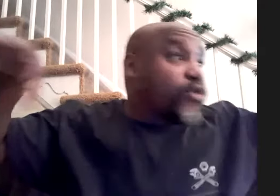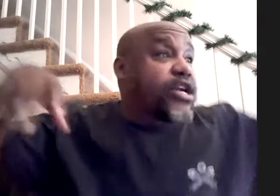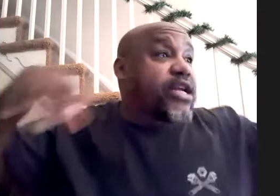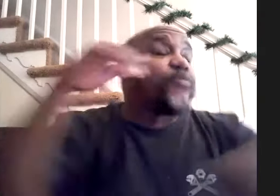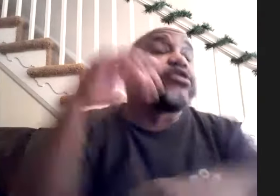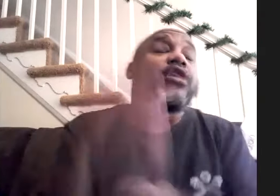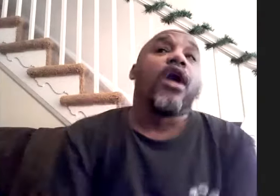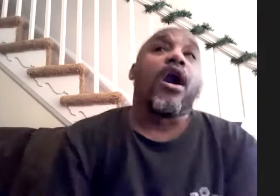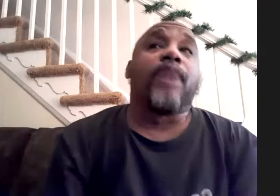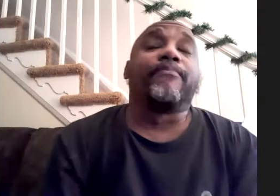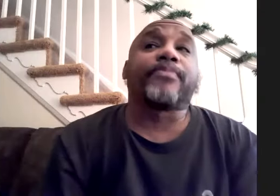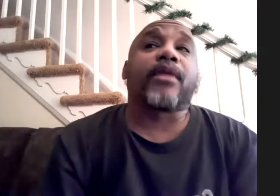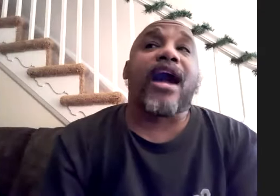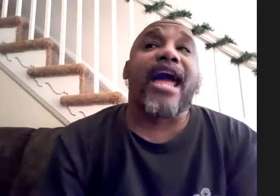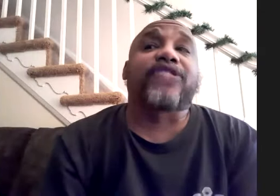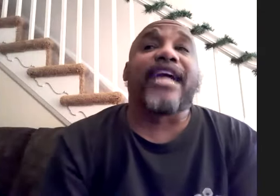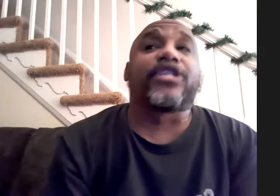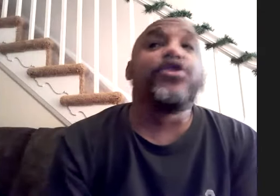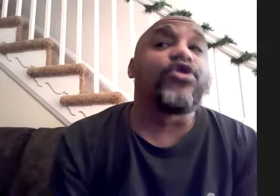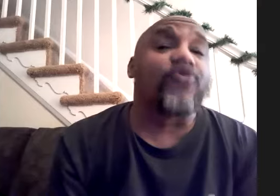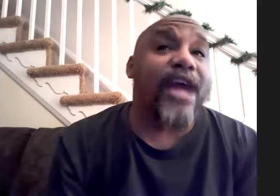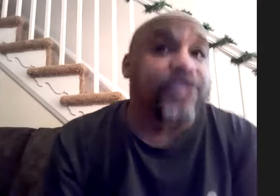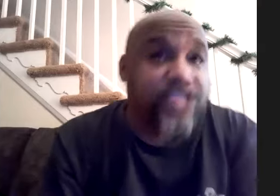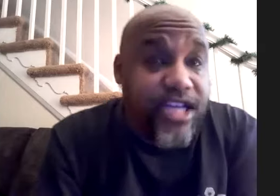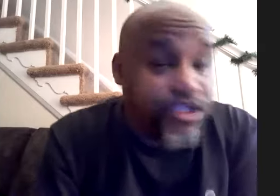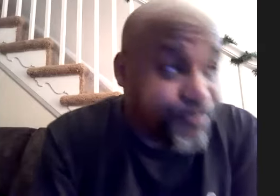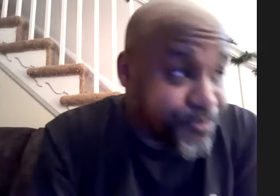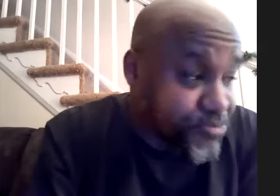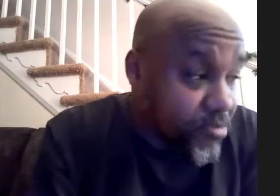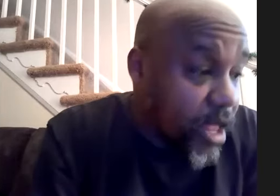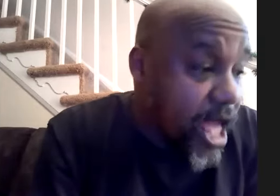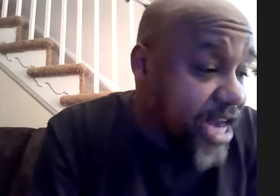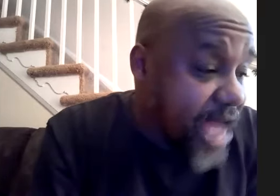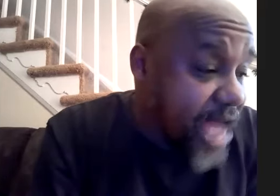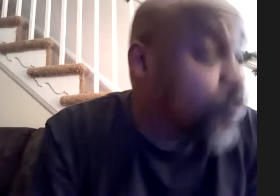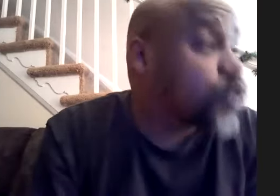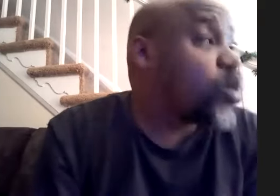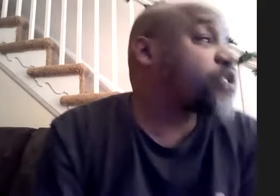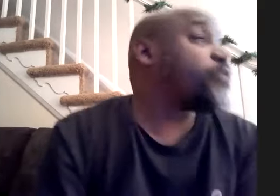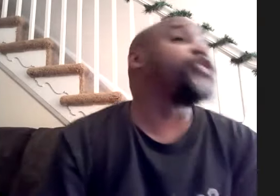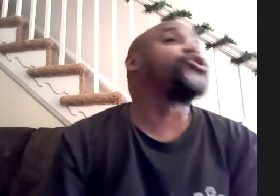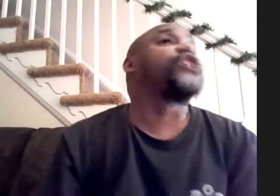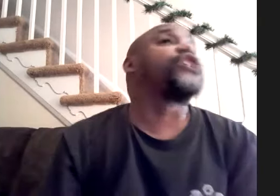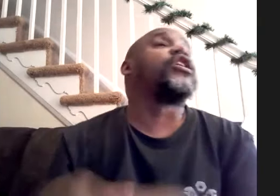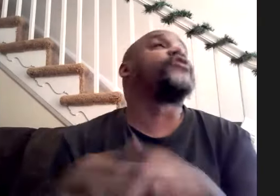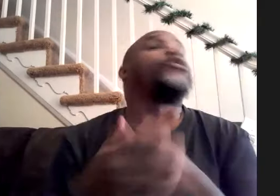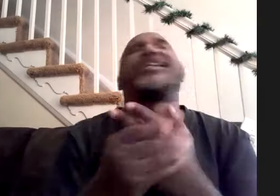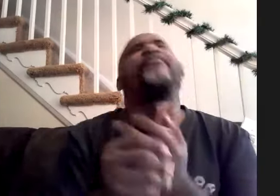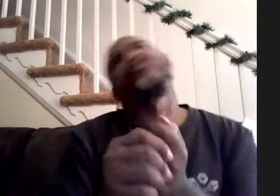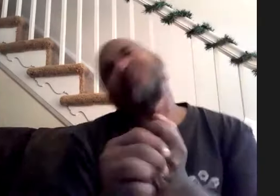annapolis um i actually got the noodle around on the stage at annapolis once that was interesting because or not annapolis but